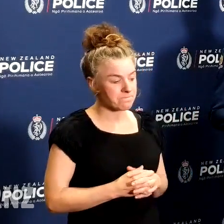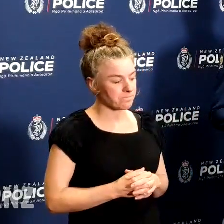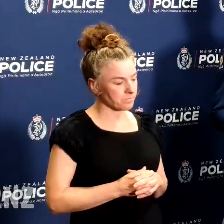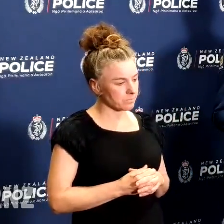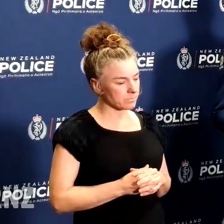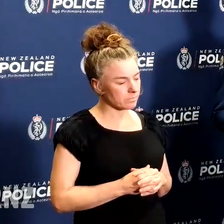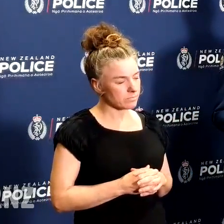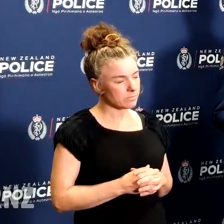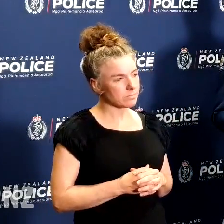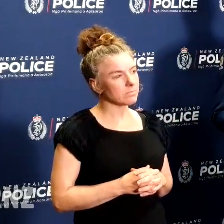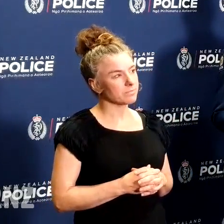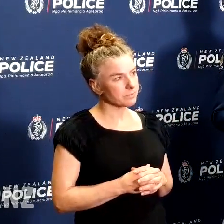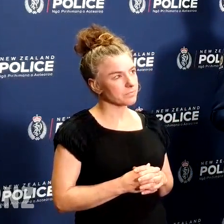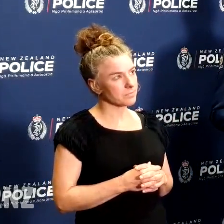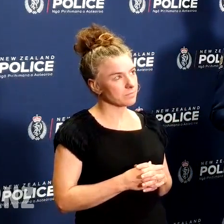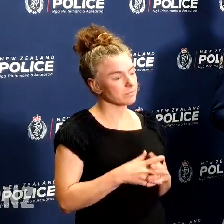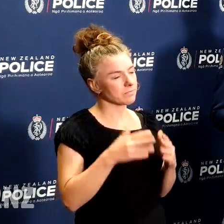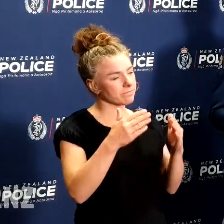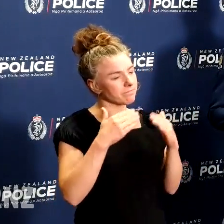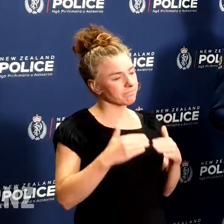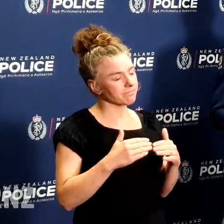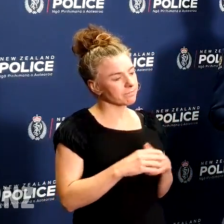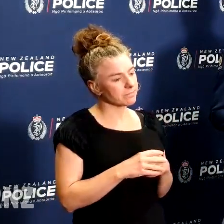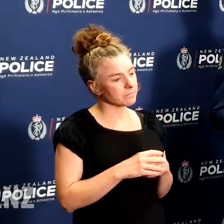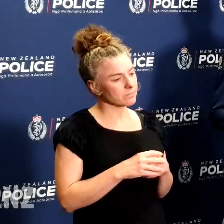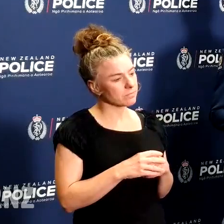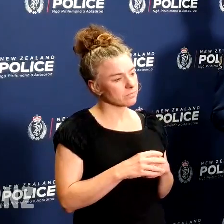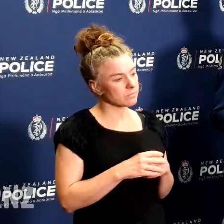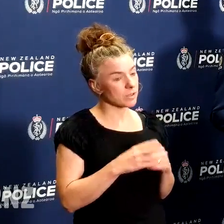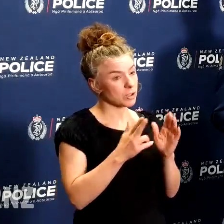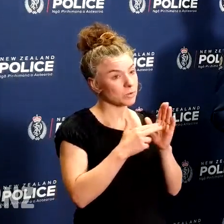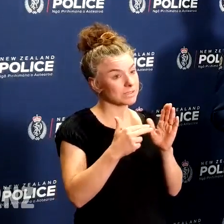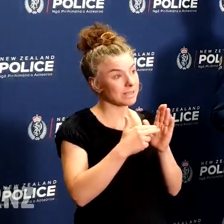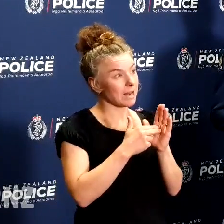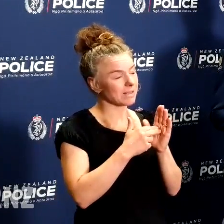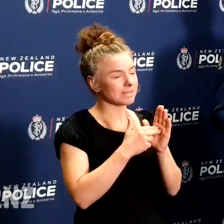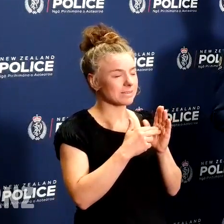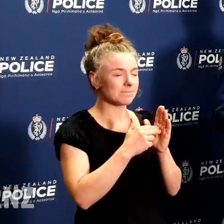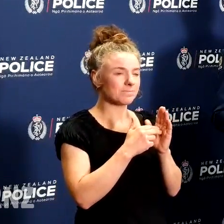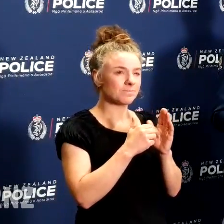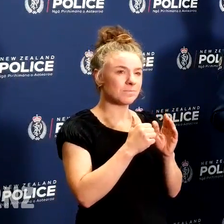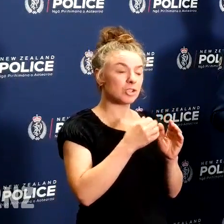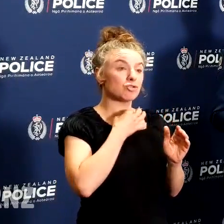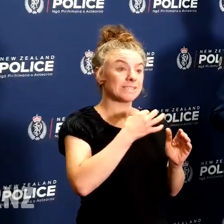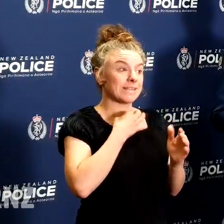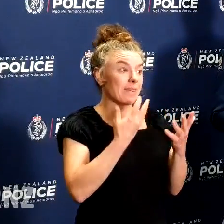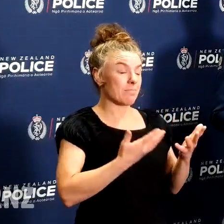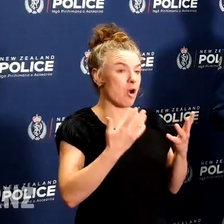I also want to say that the threat level in New Zealand remains high